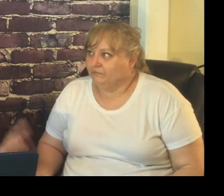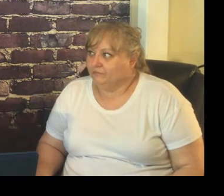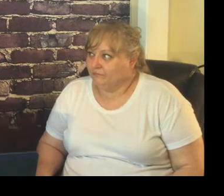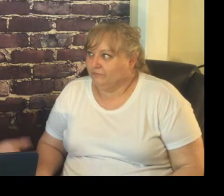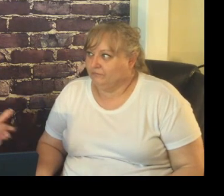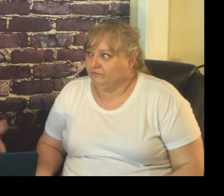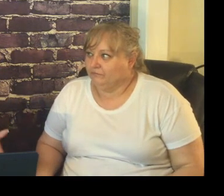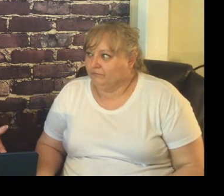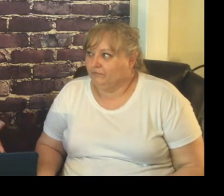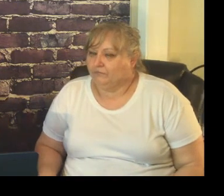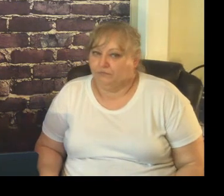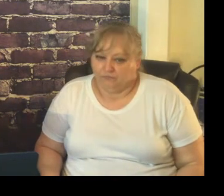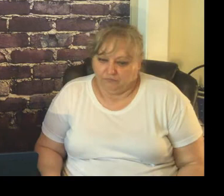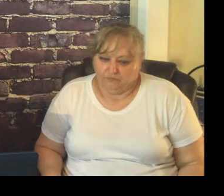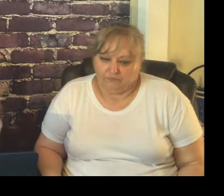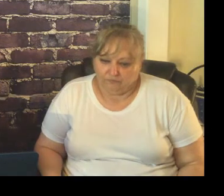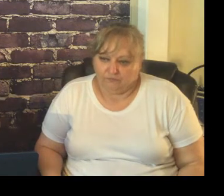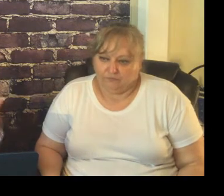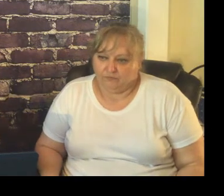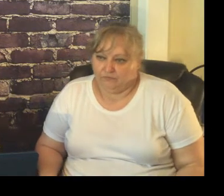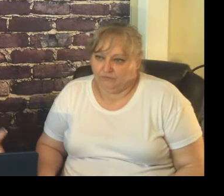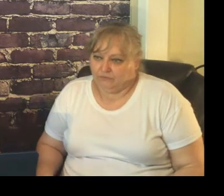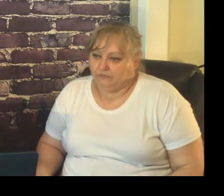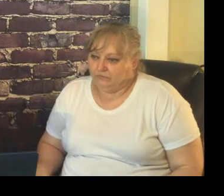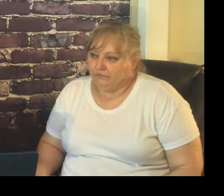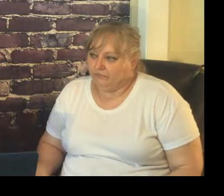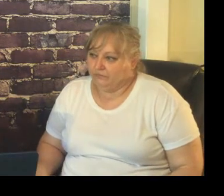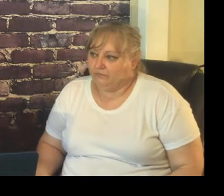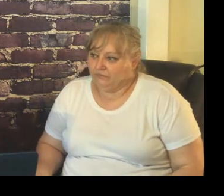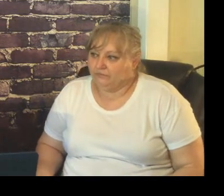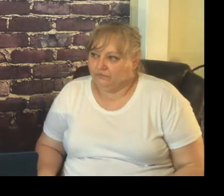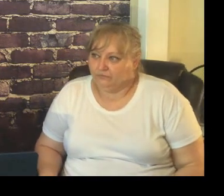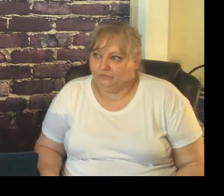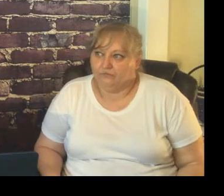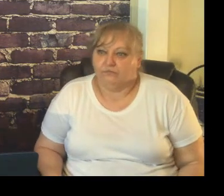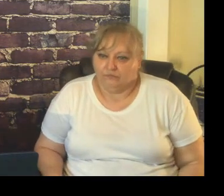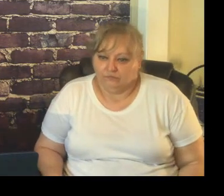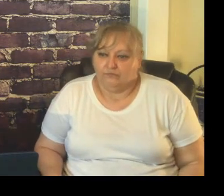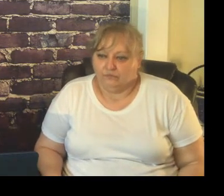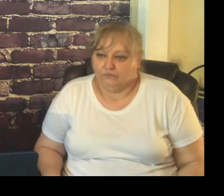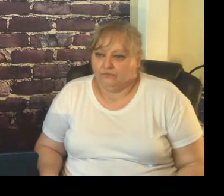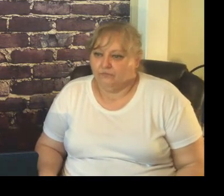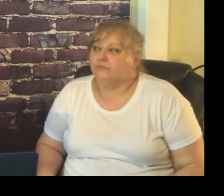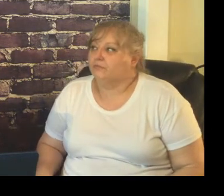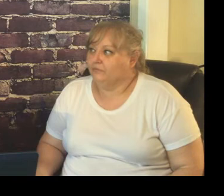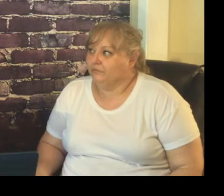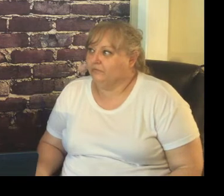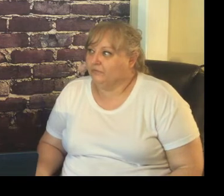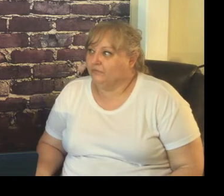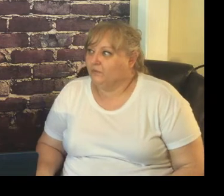problems than not so as you're getting to know your students just be genuine if you don't know something don't act like you do